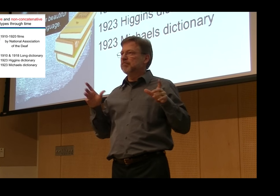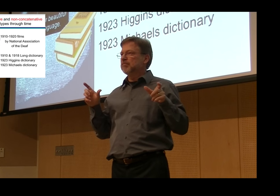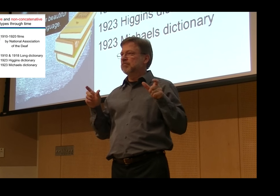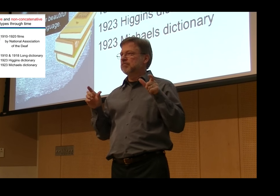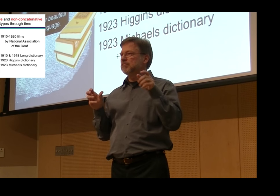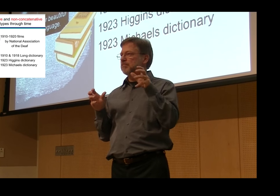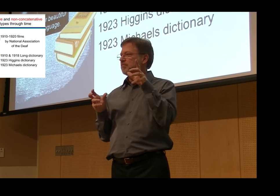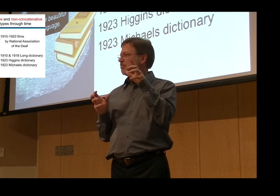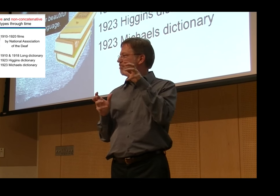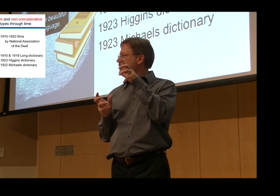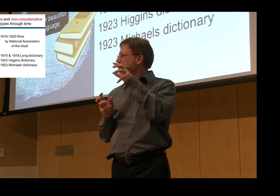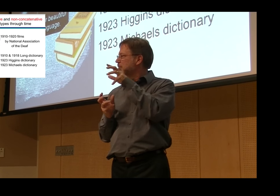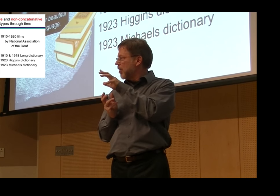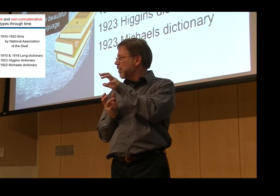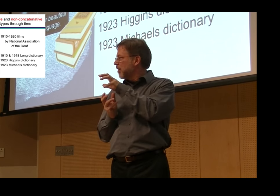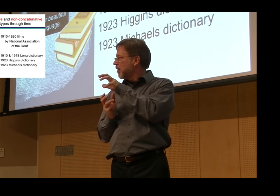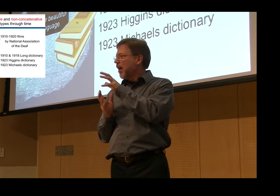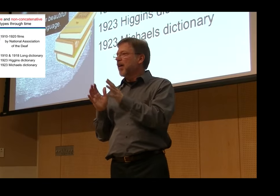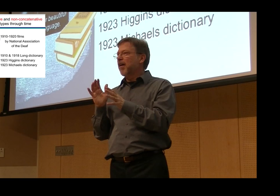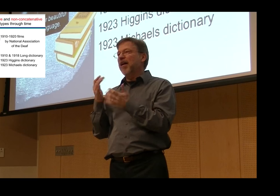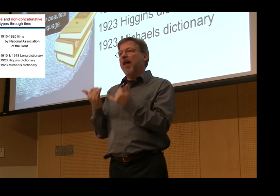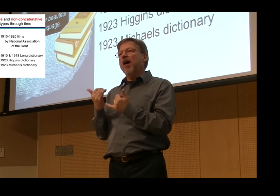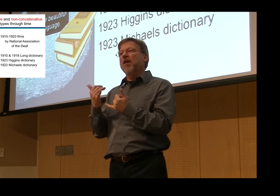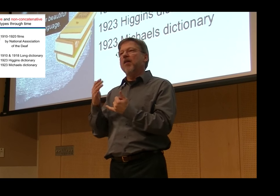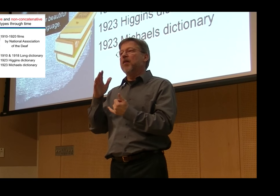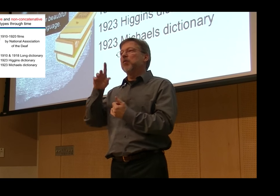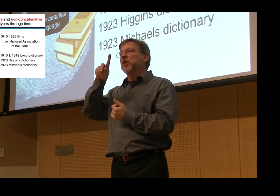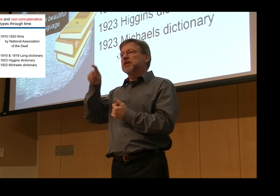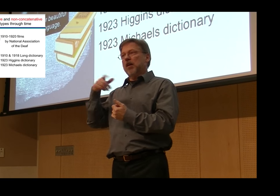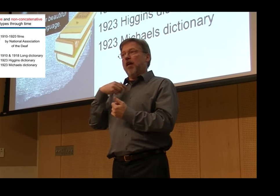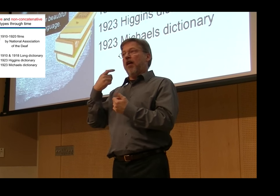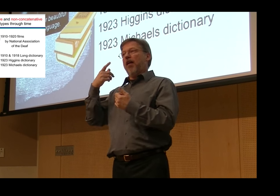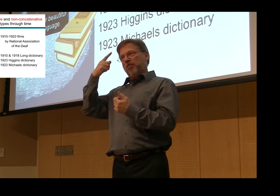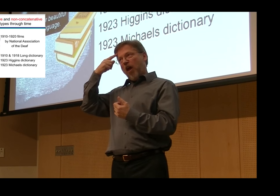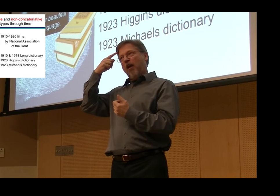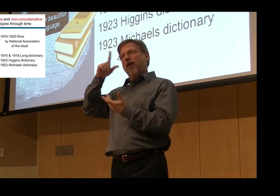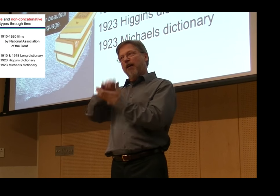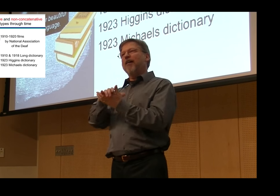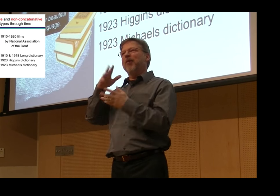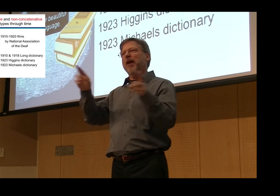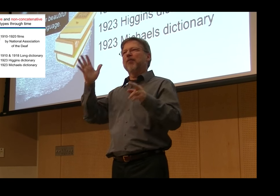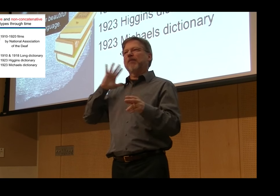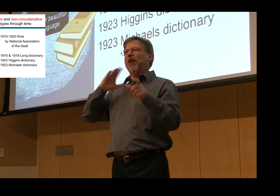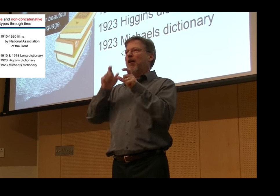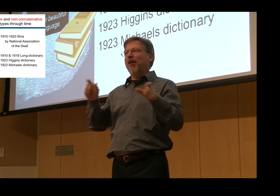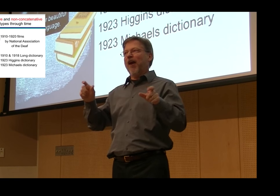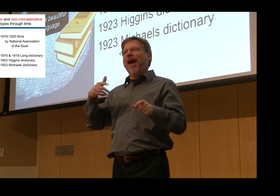-concatenative representation of concepts that over time become reduced to a concatenative